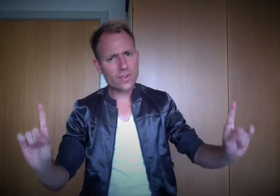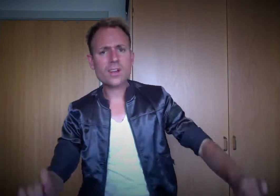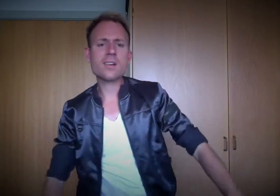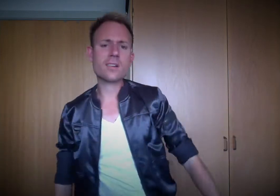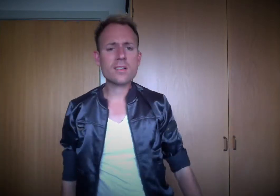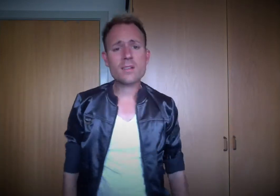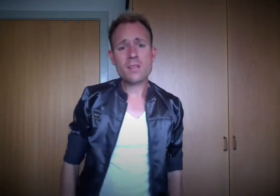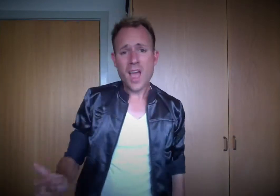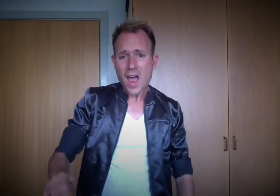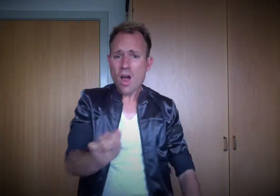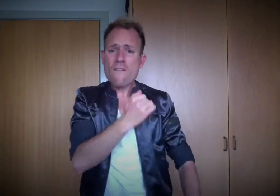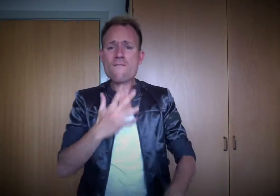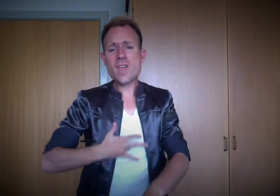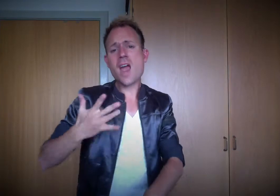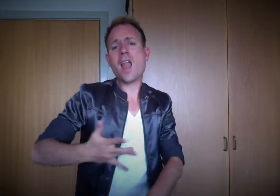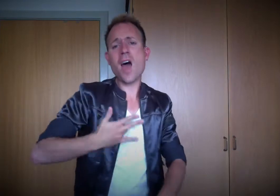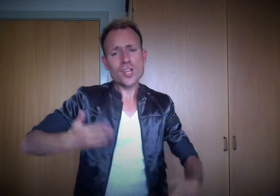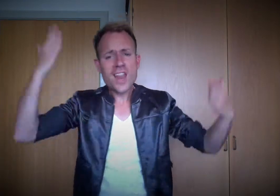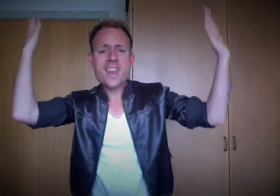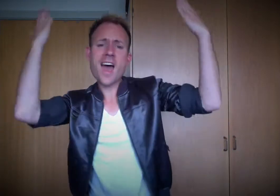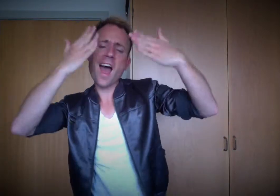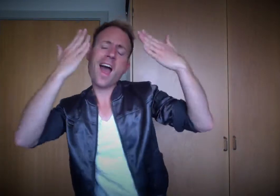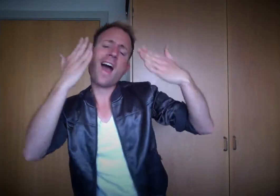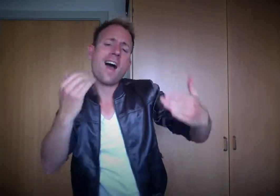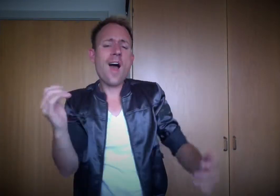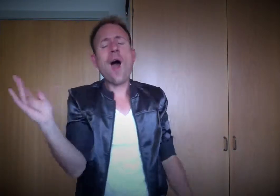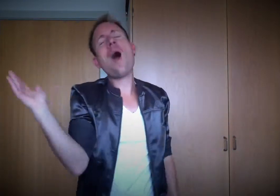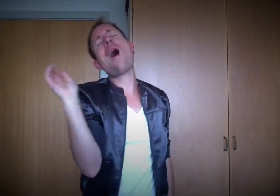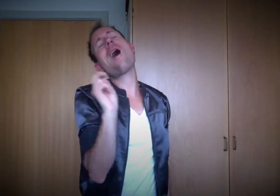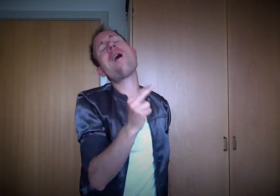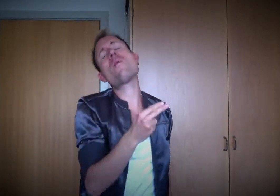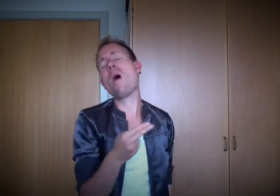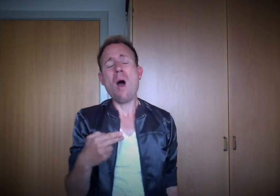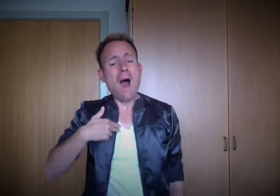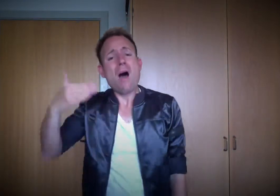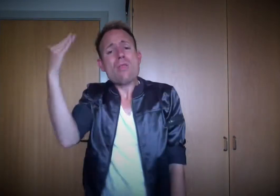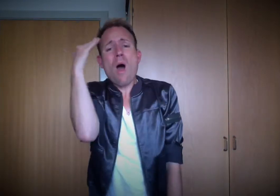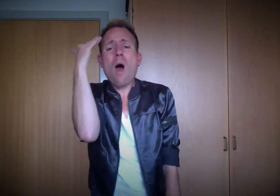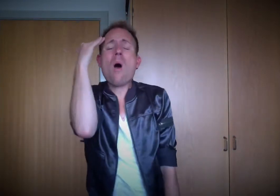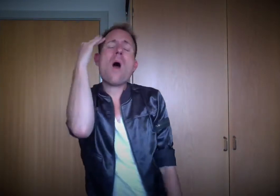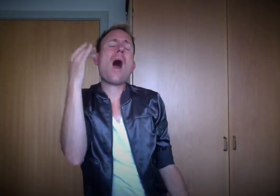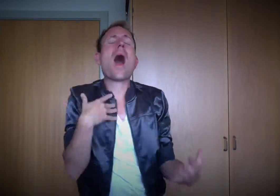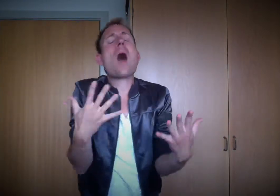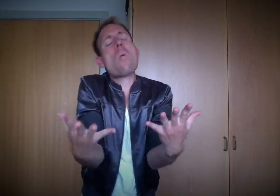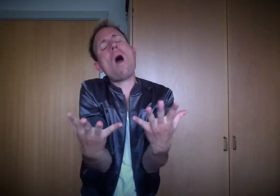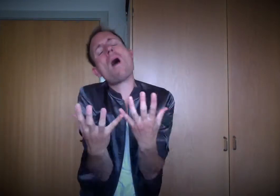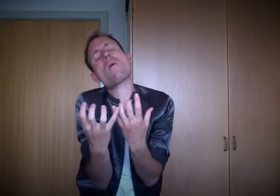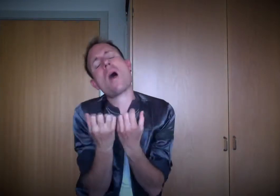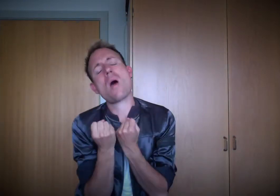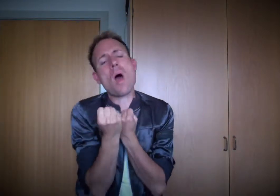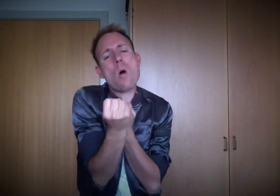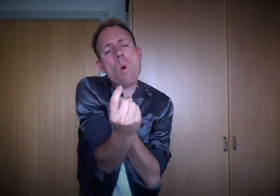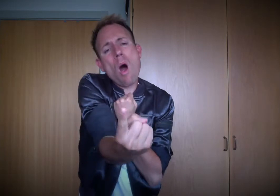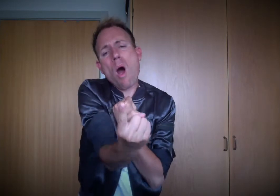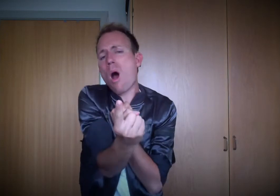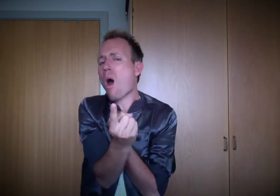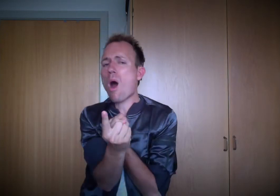Let out your feelings tonight Cause oh, I know that I want